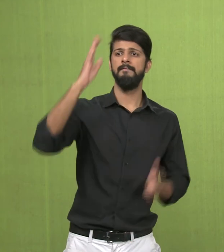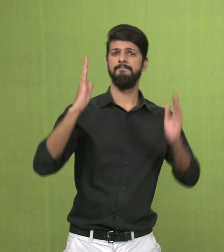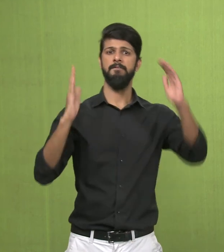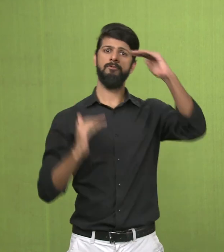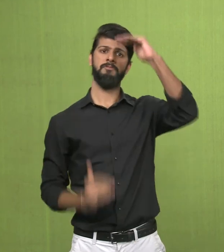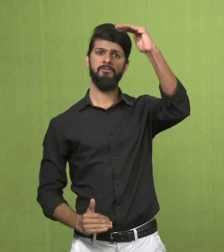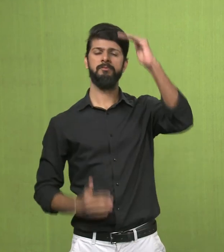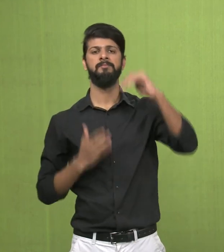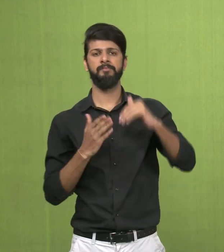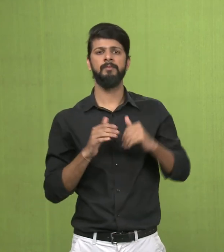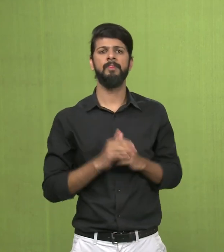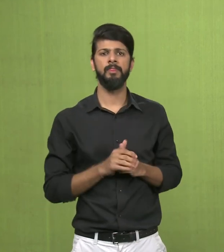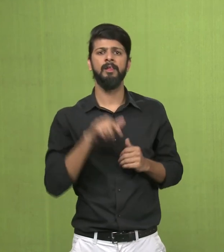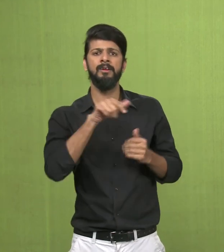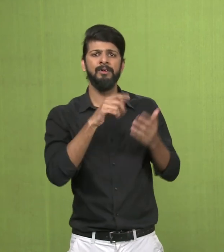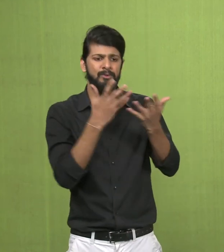The size is 250 cm.